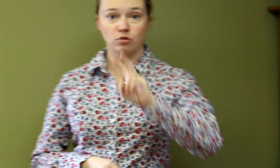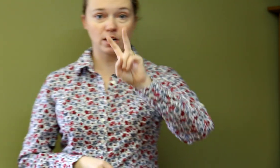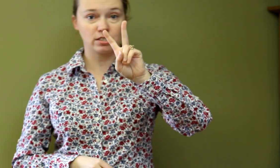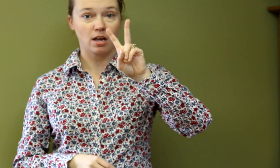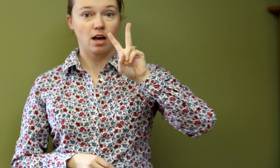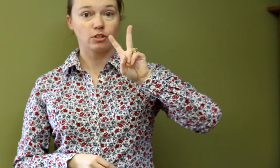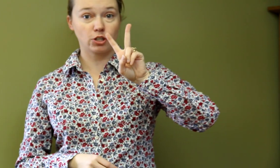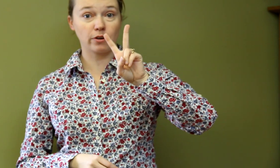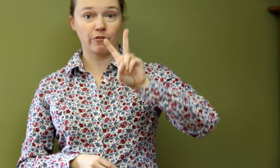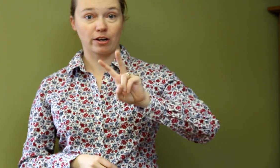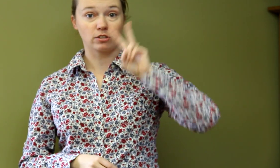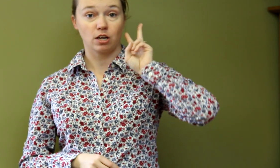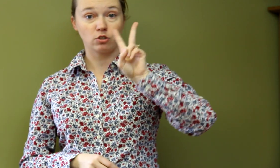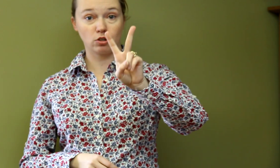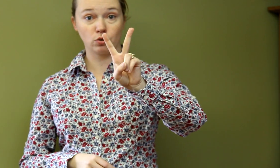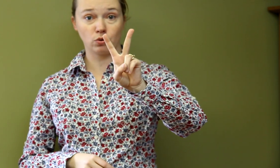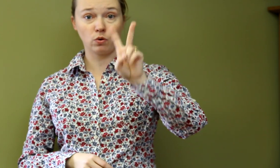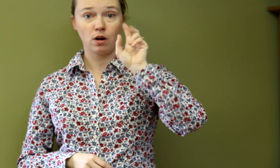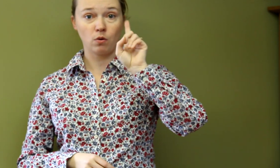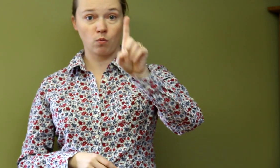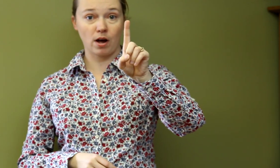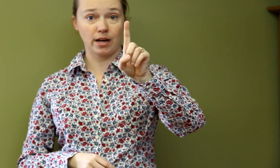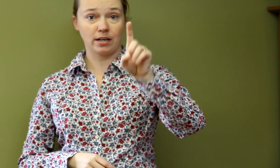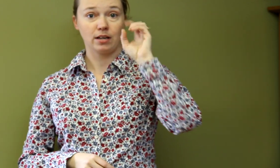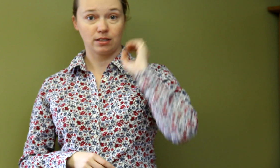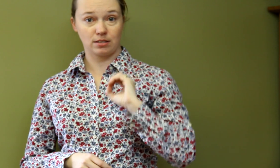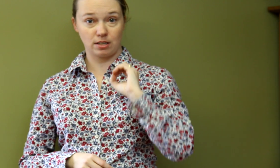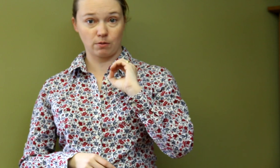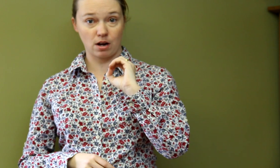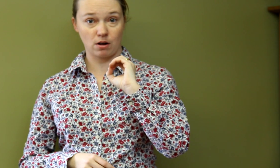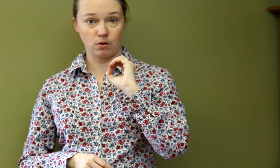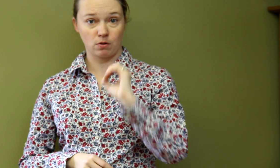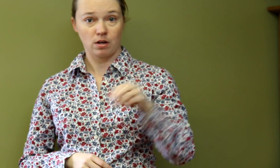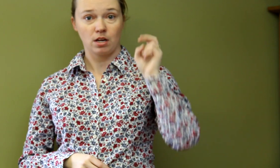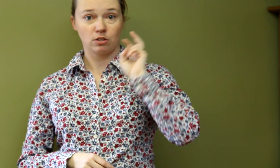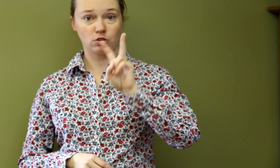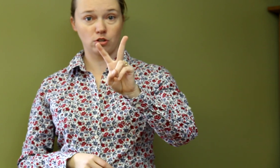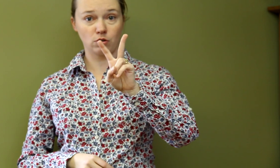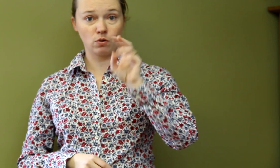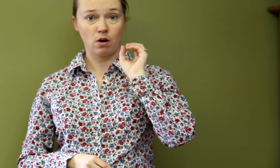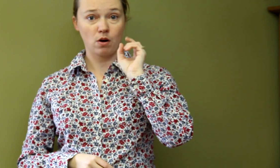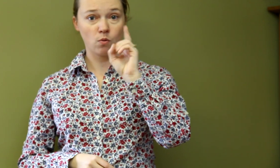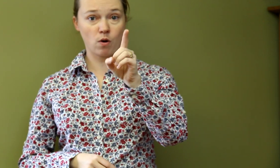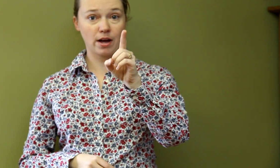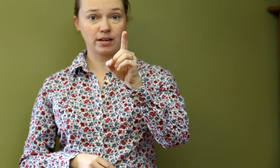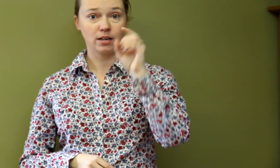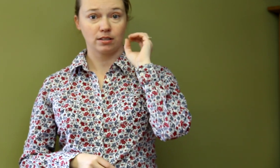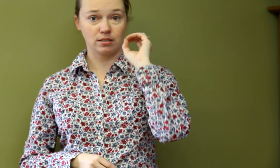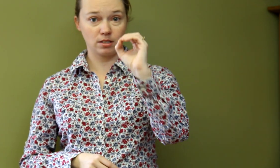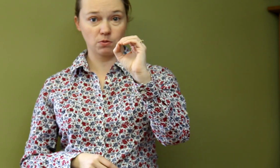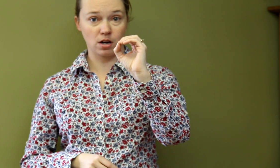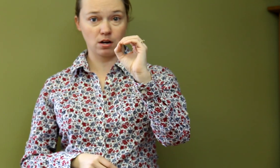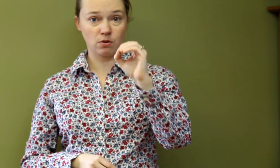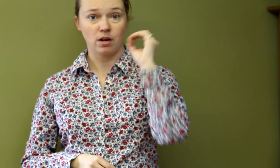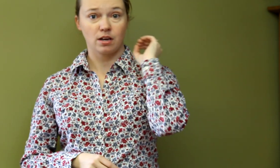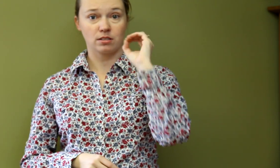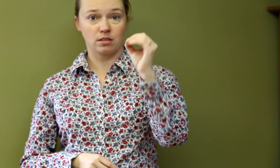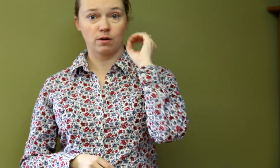just show the fingers. Two, one, zero, two, one, zero, zero,